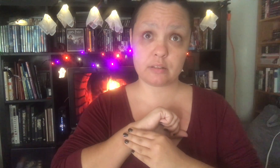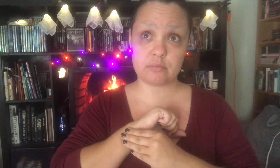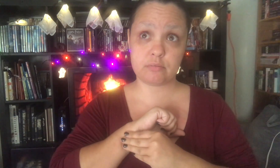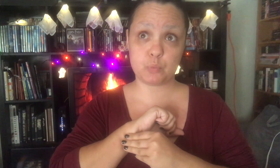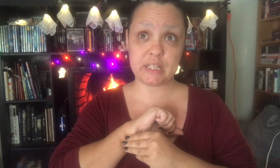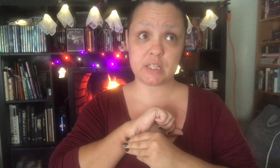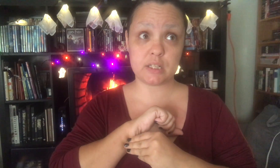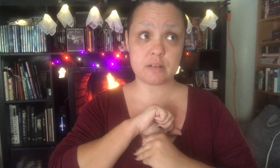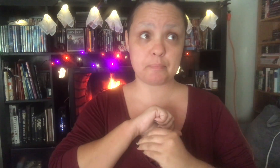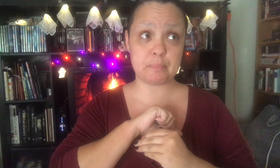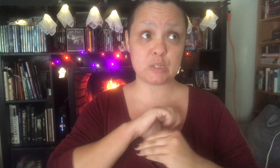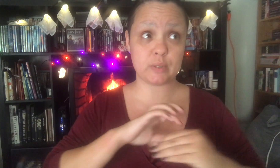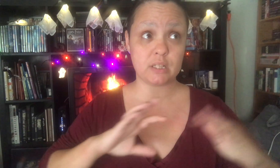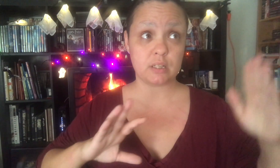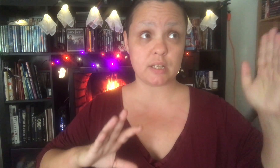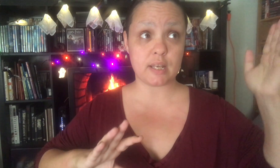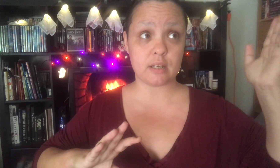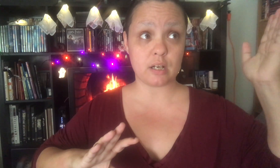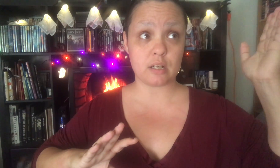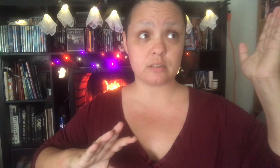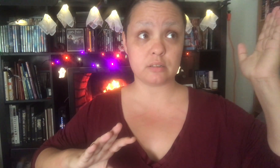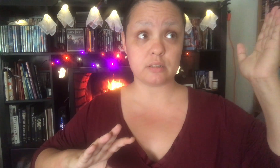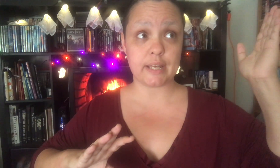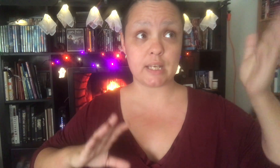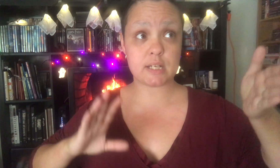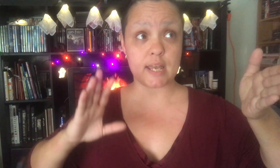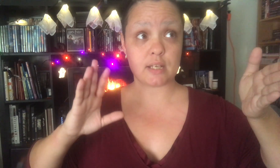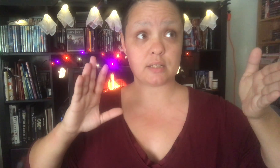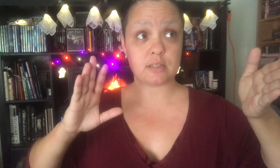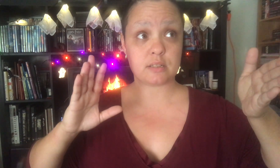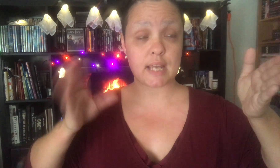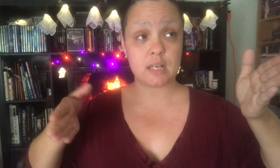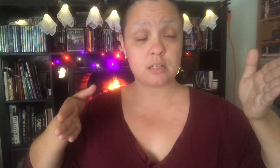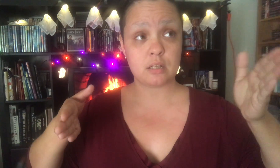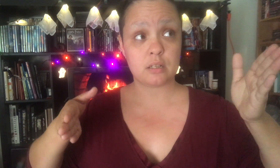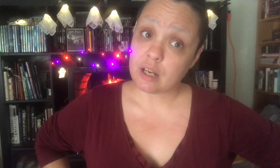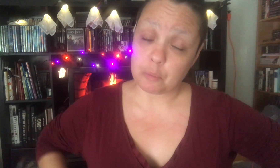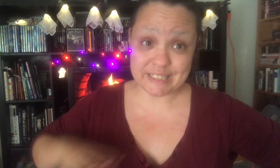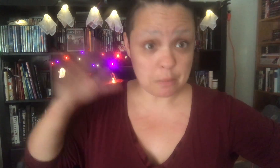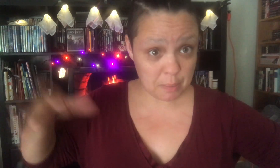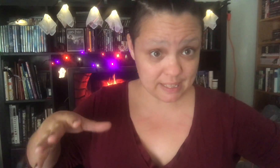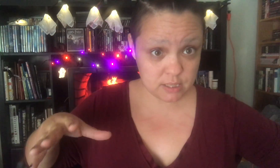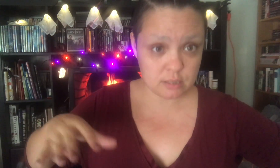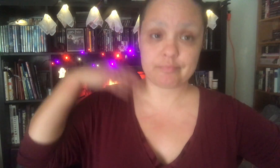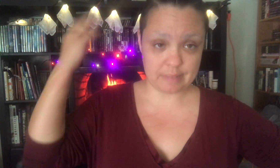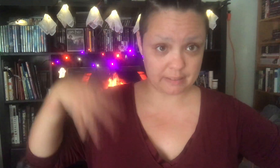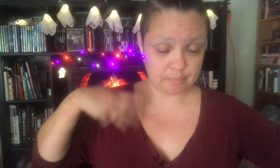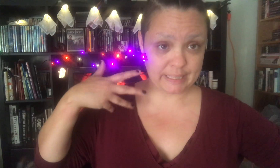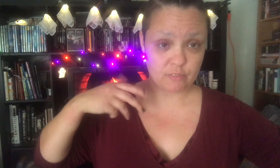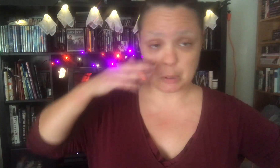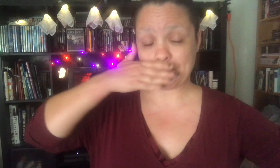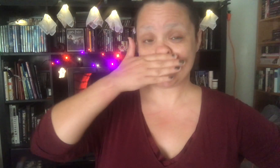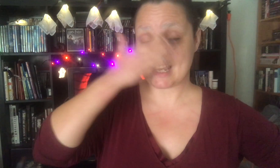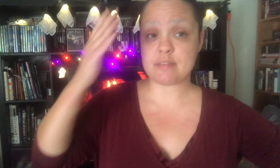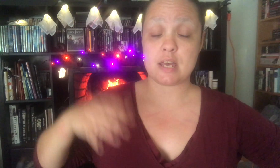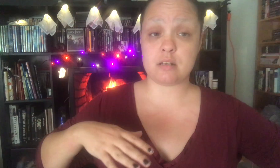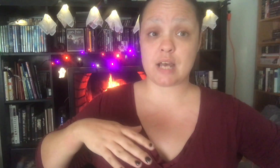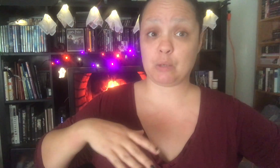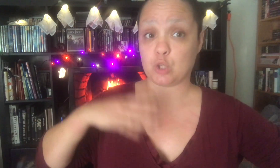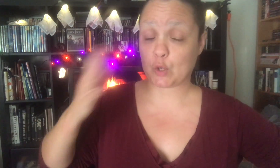we eat between eight and ten. I will take my meds, my evening meds, and then I will go